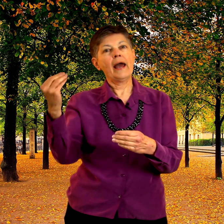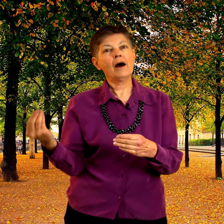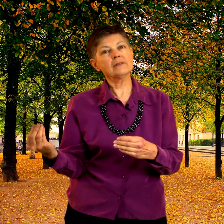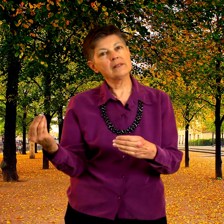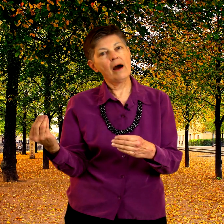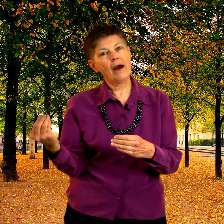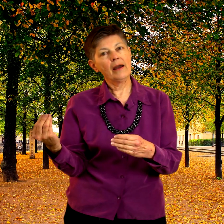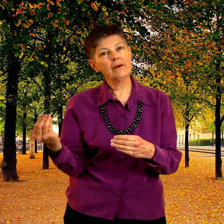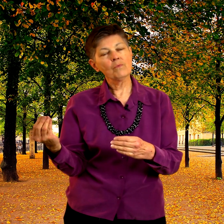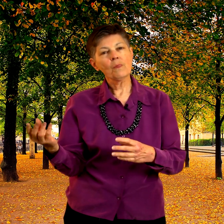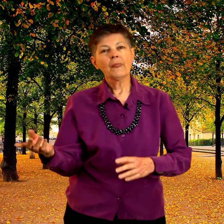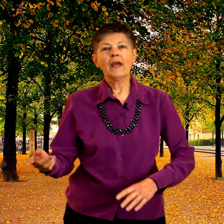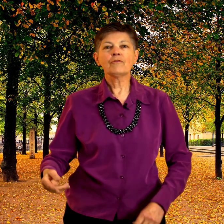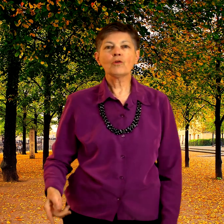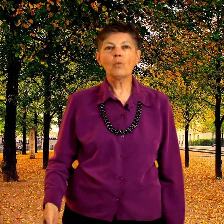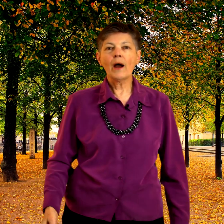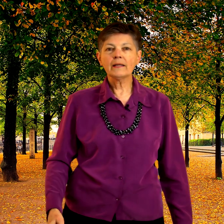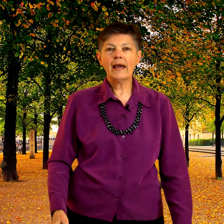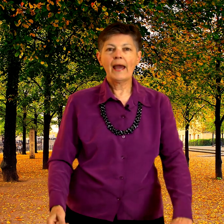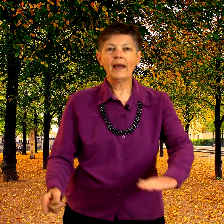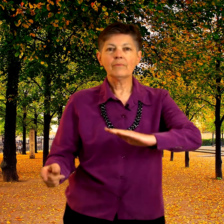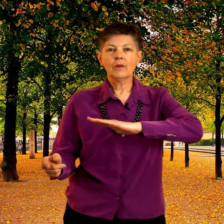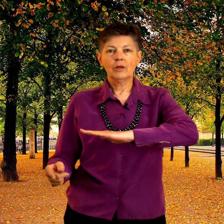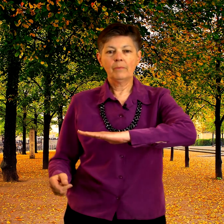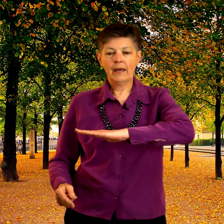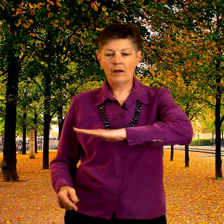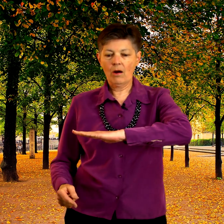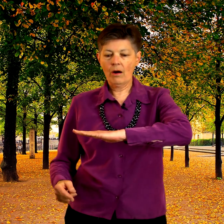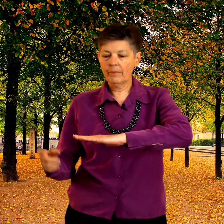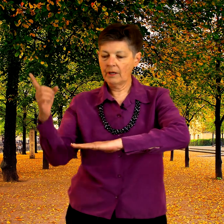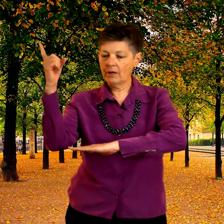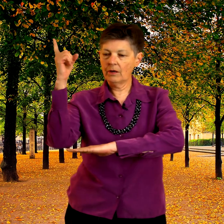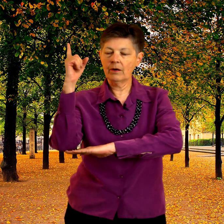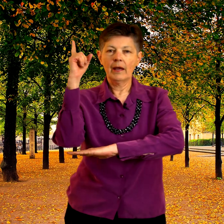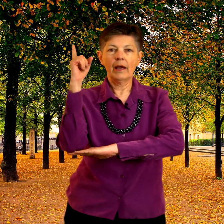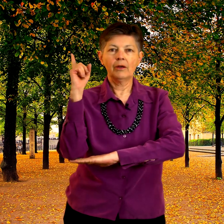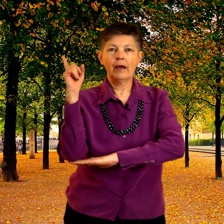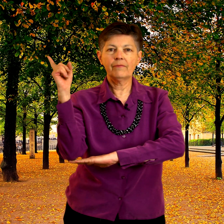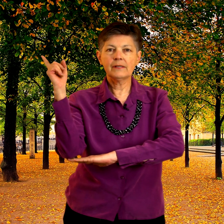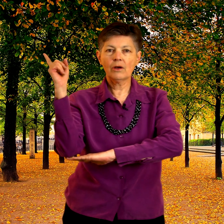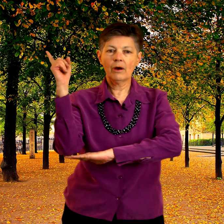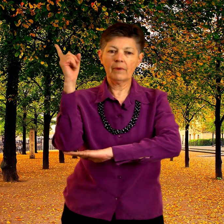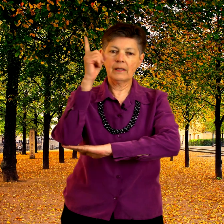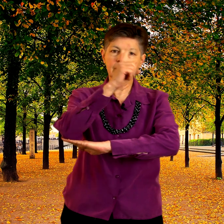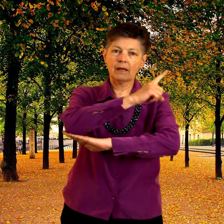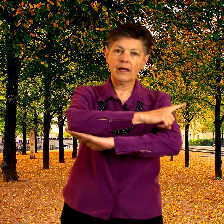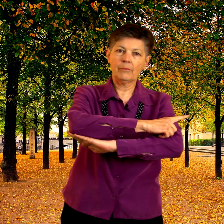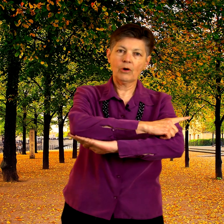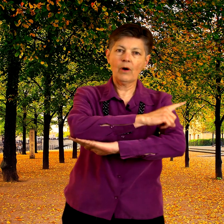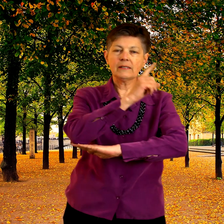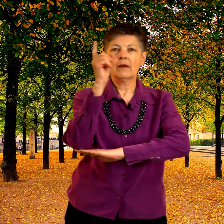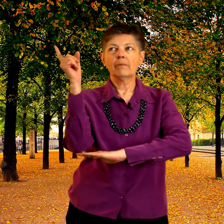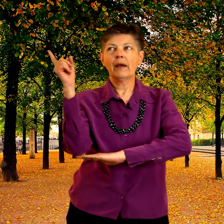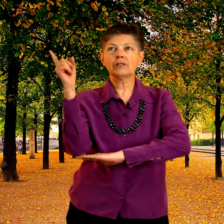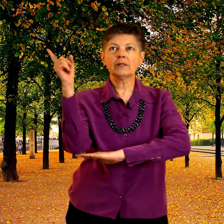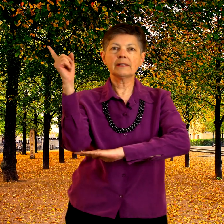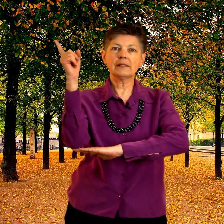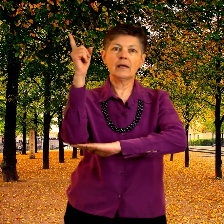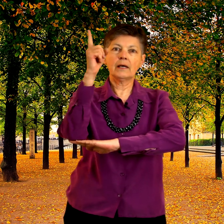outside and for one day you make an arm here and you have this arm and it's going to come across imagine the sun